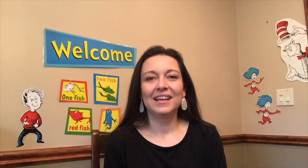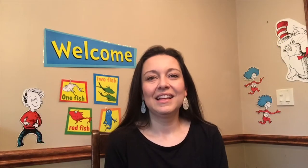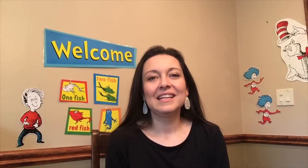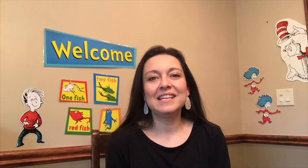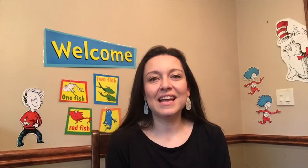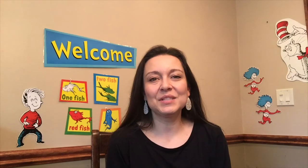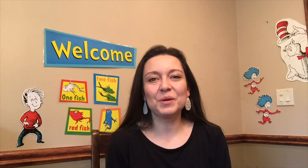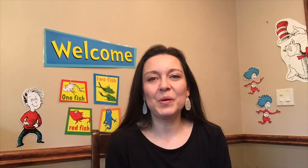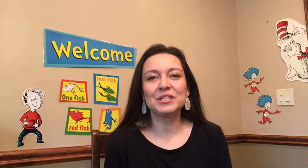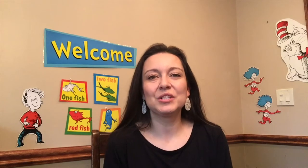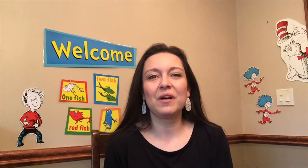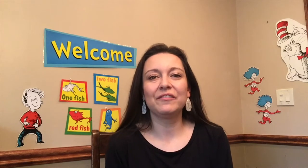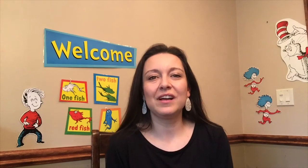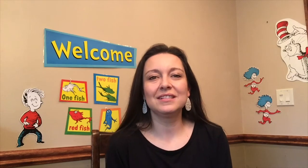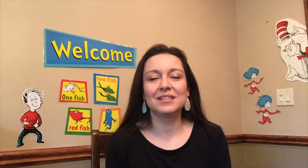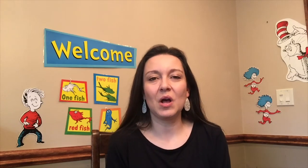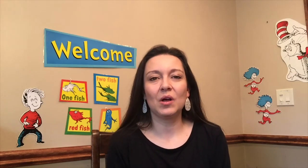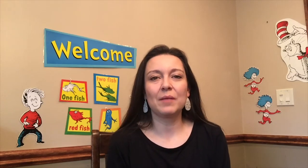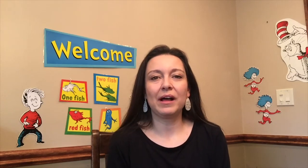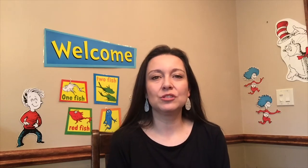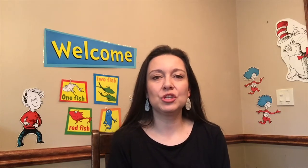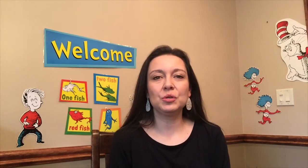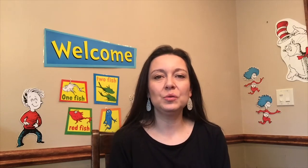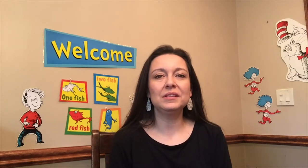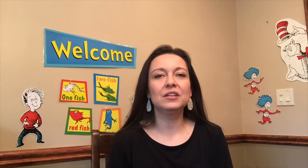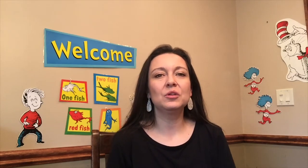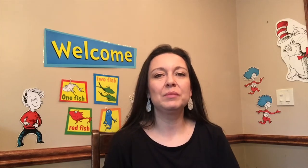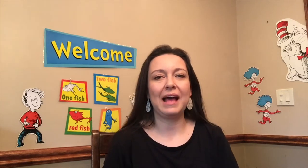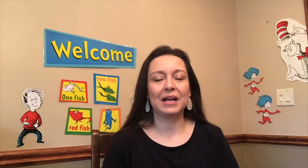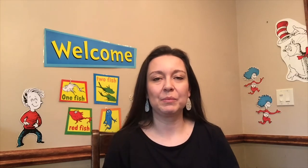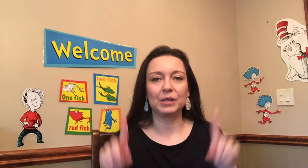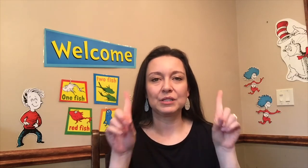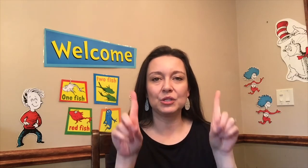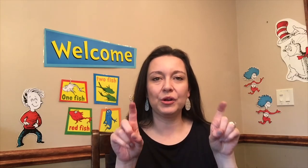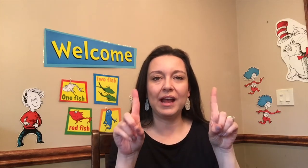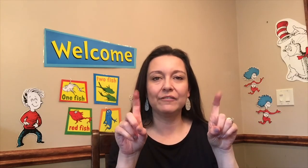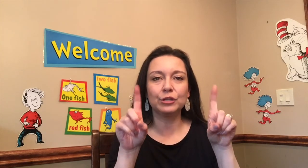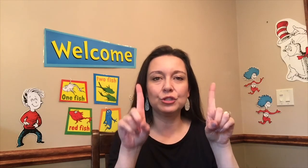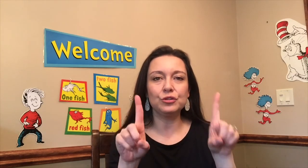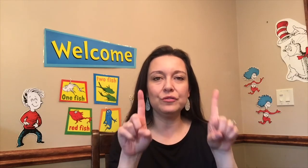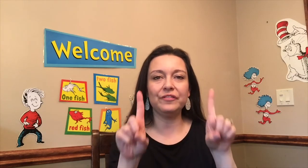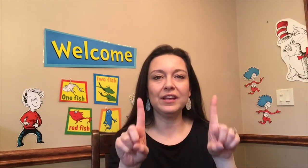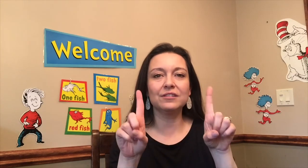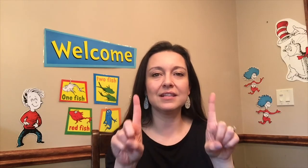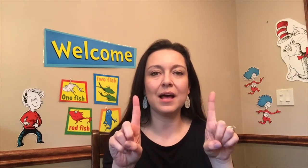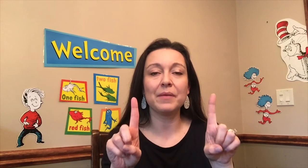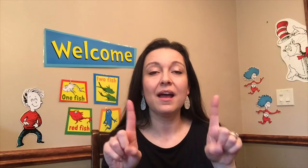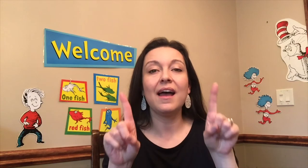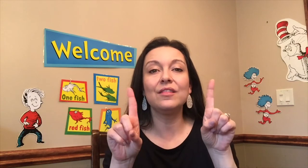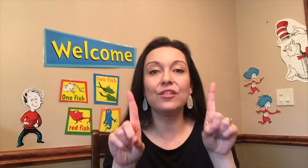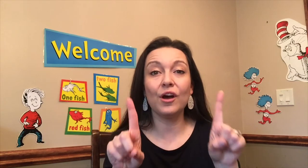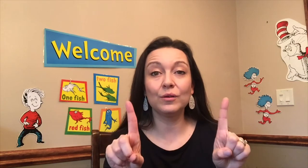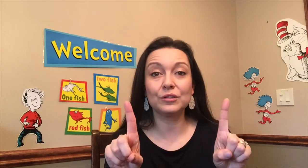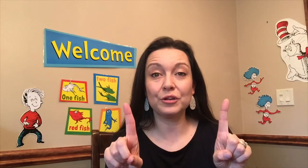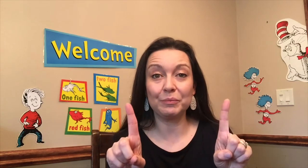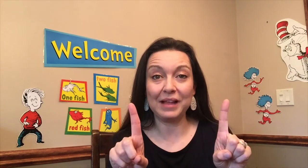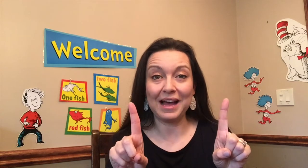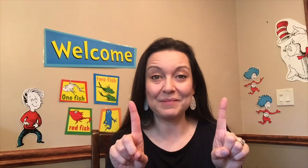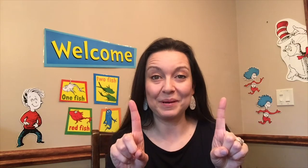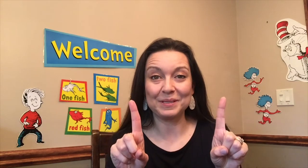next we're going to do a fun song about two little blackbirds so you're going to have your two fingers up and those are your blackbirds